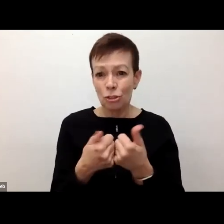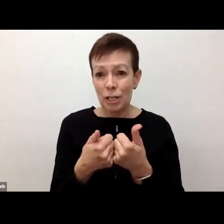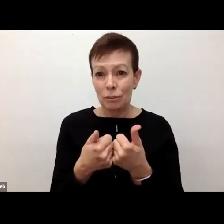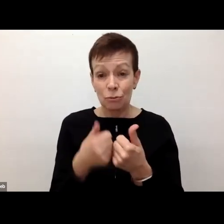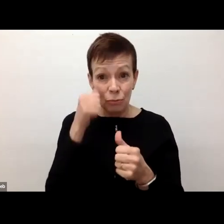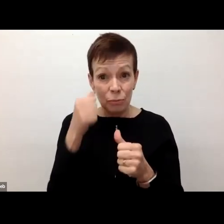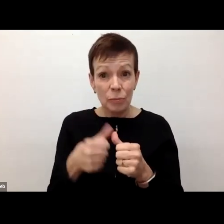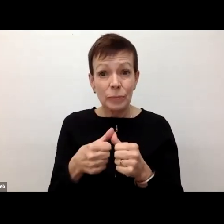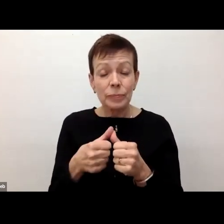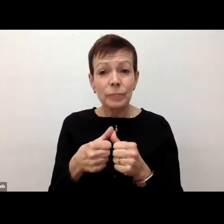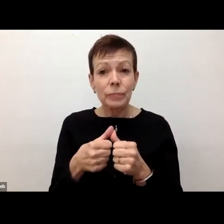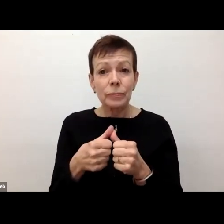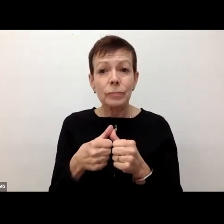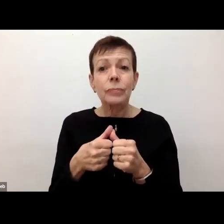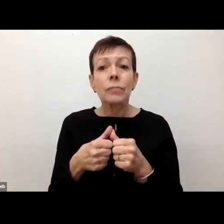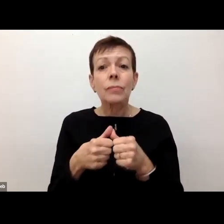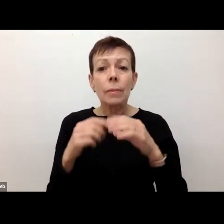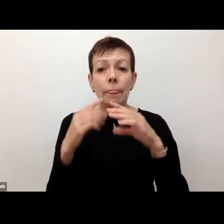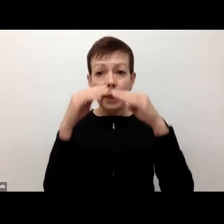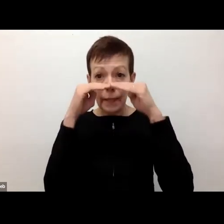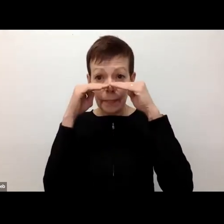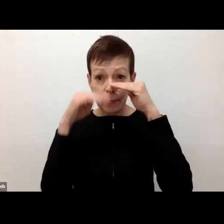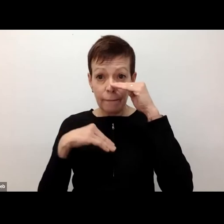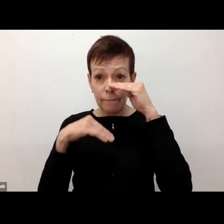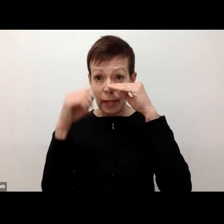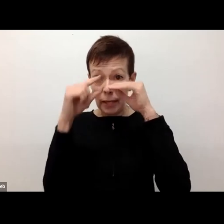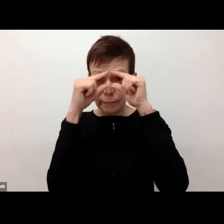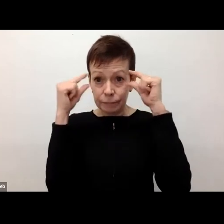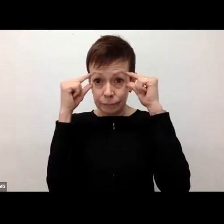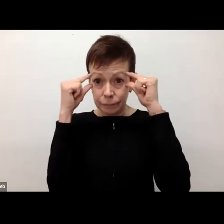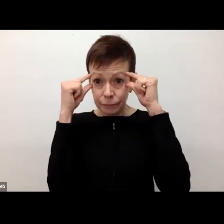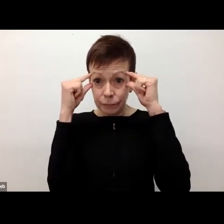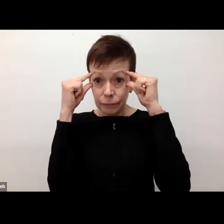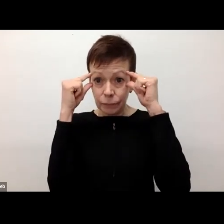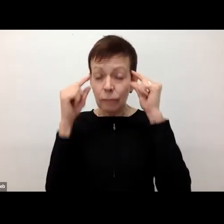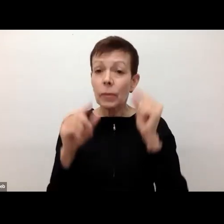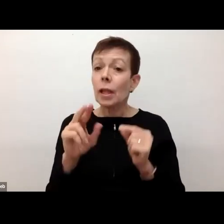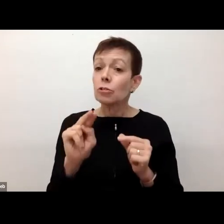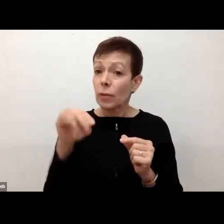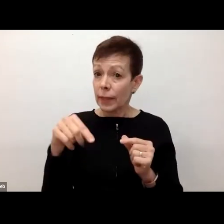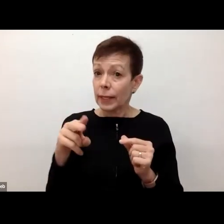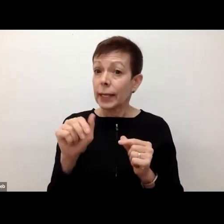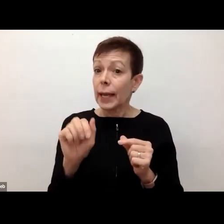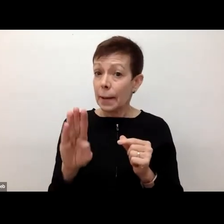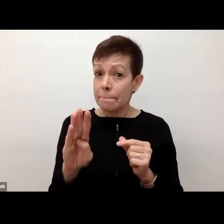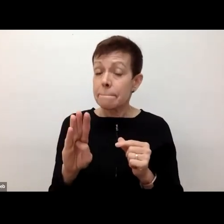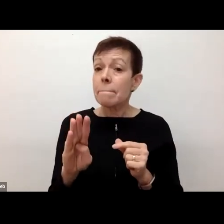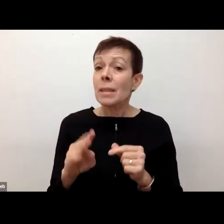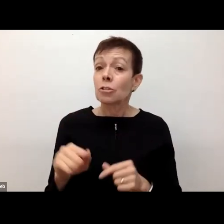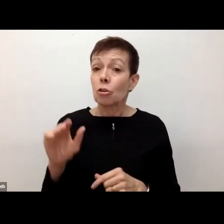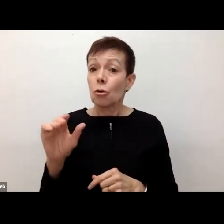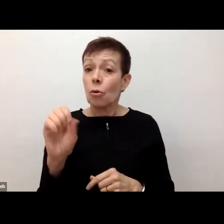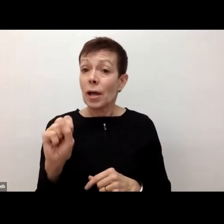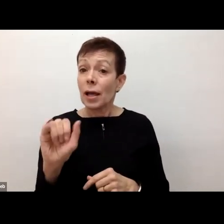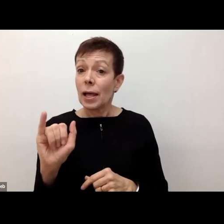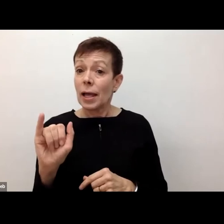of the face veil, the niqab, and that was being heard by the Quebec National Assembly. In the Sikh faith tradition, it is